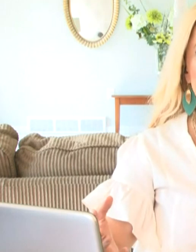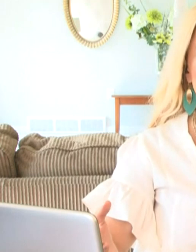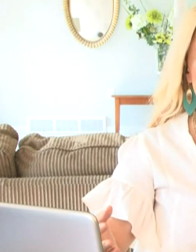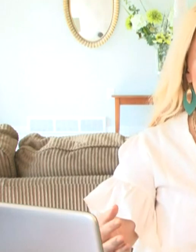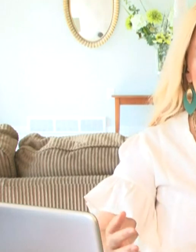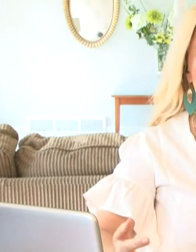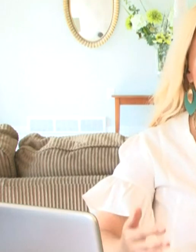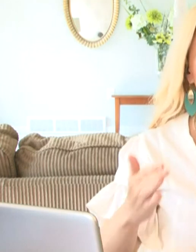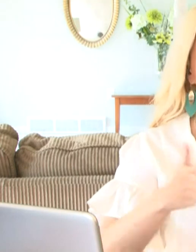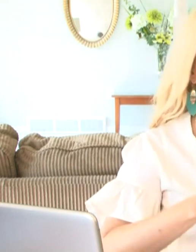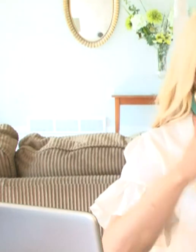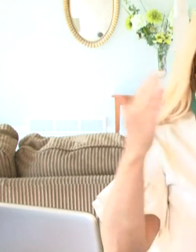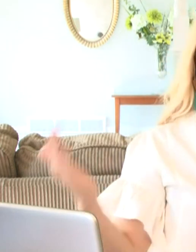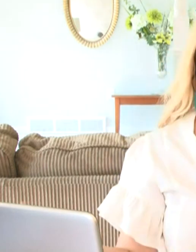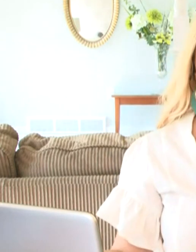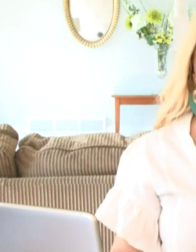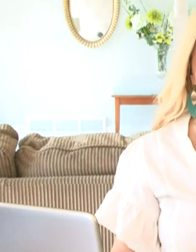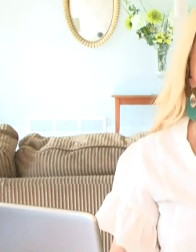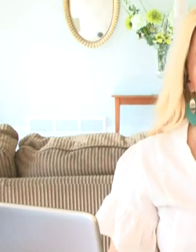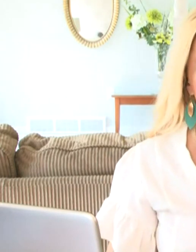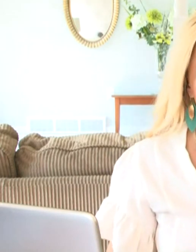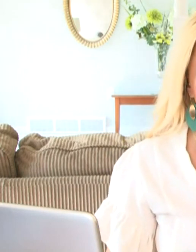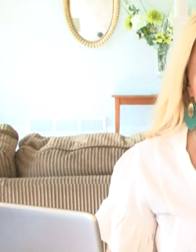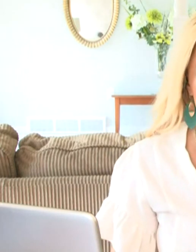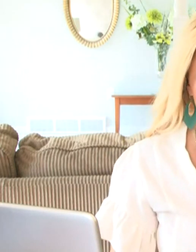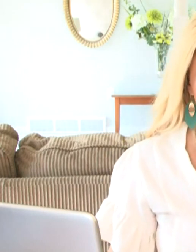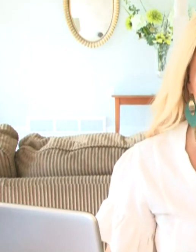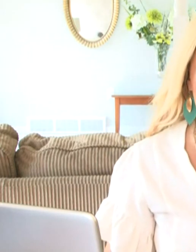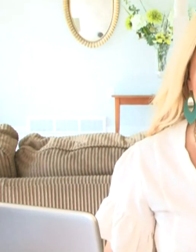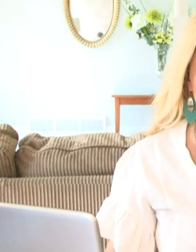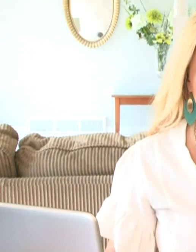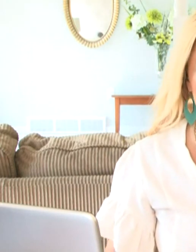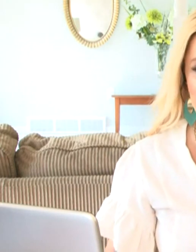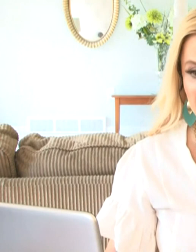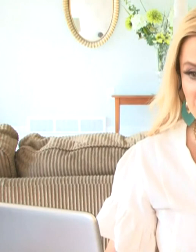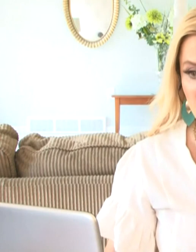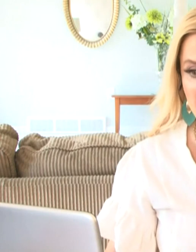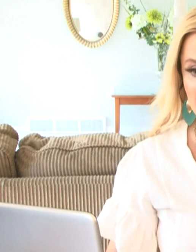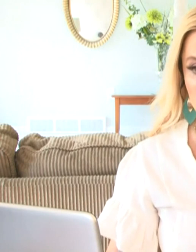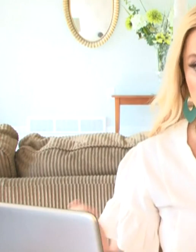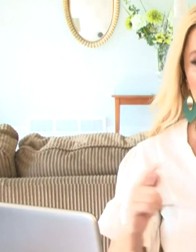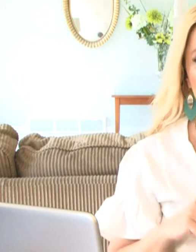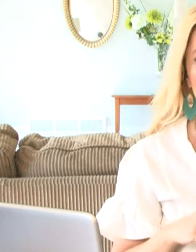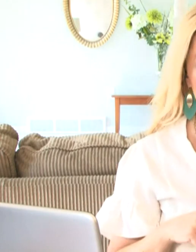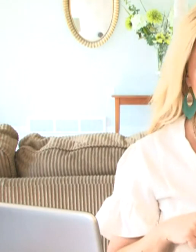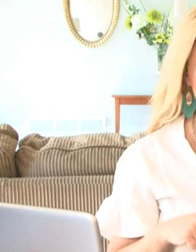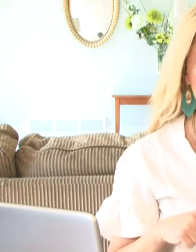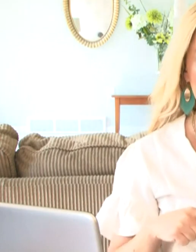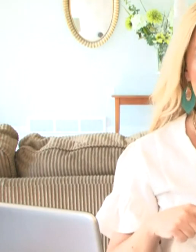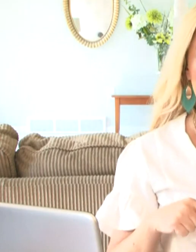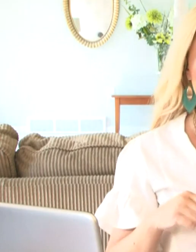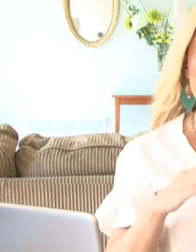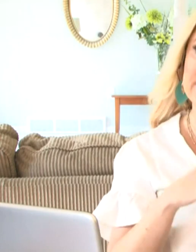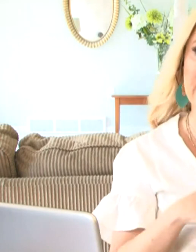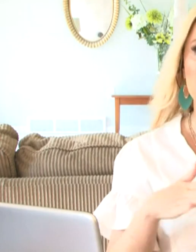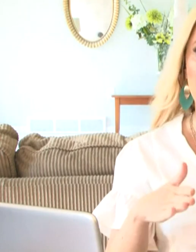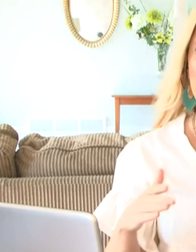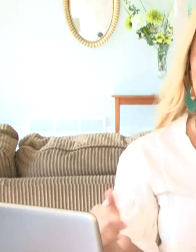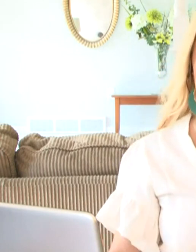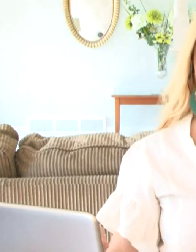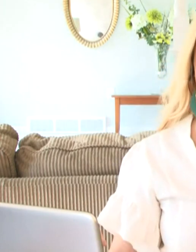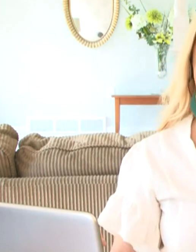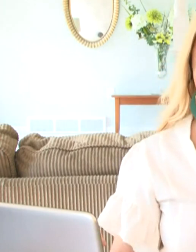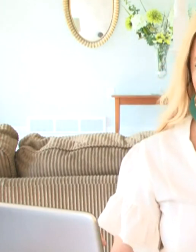can't forget to think about what happens after summer is over and our kids have to go back to school. Well, today, the